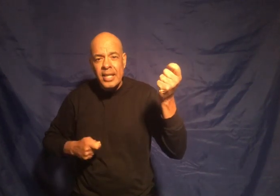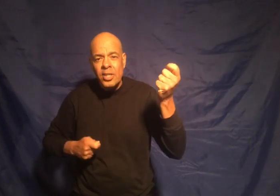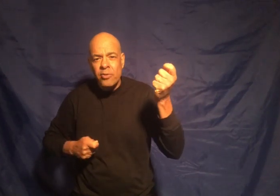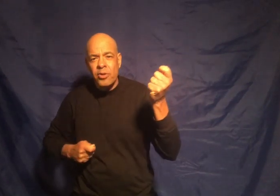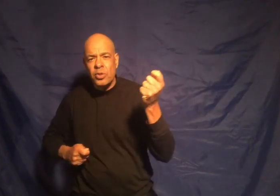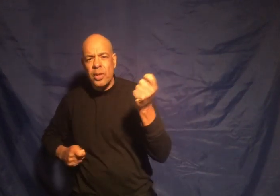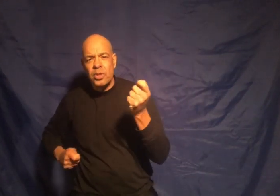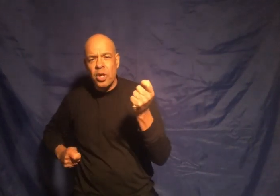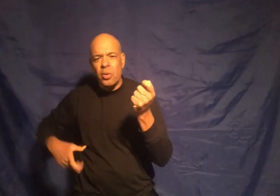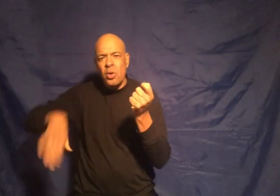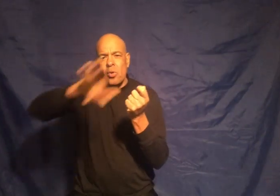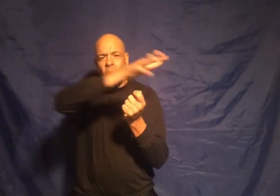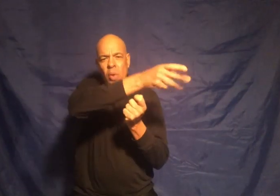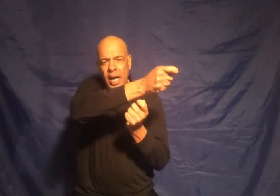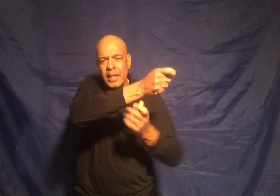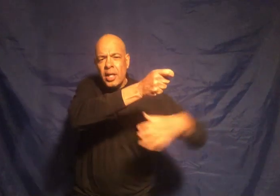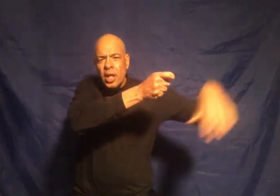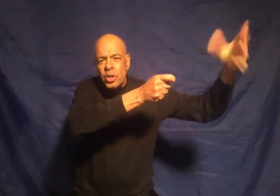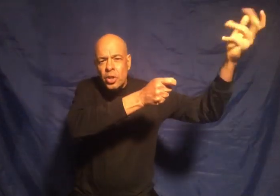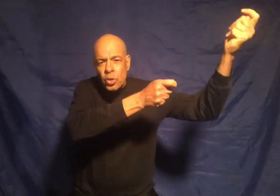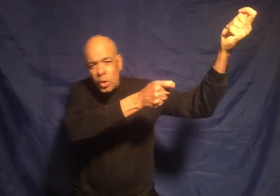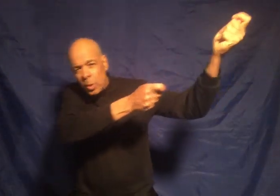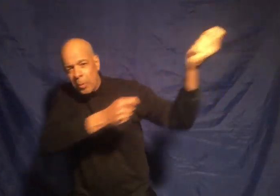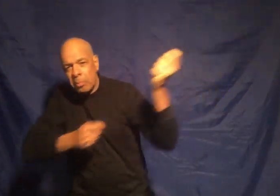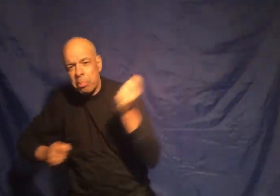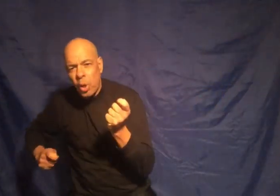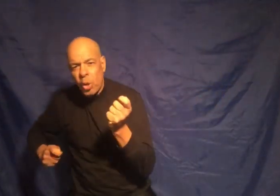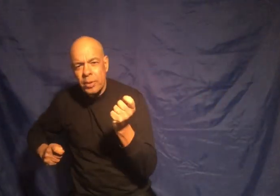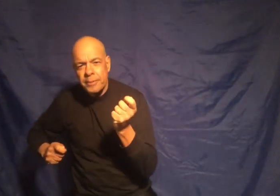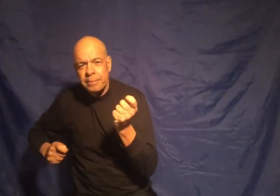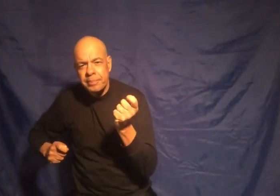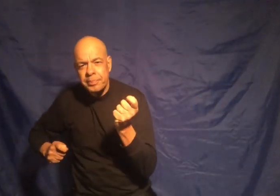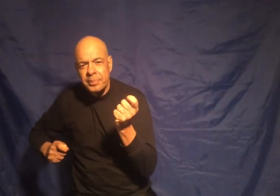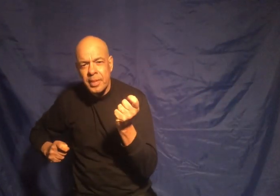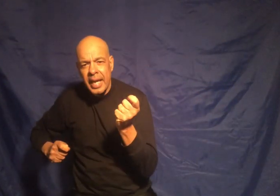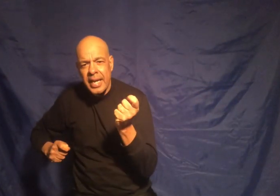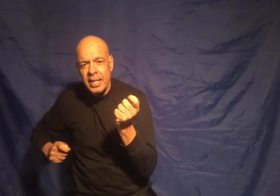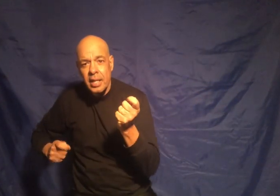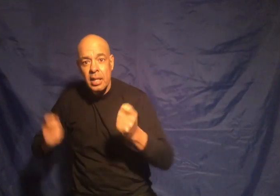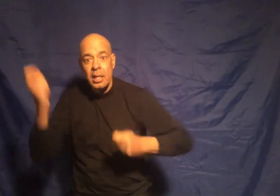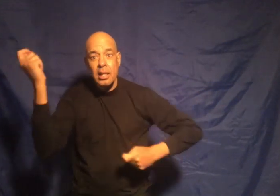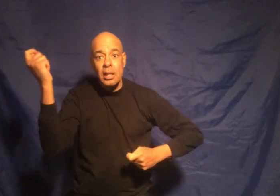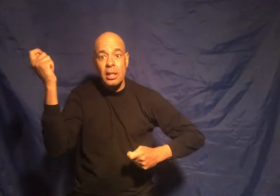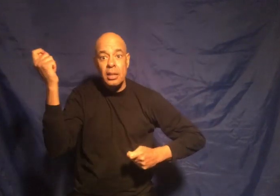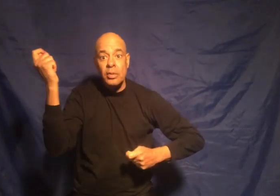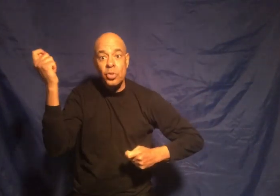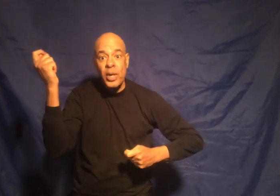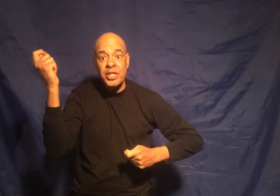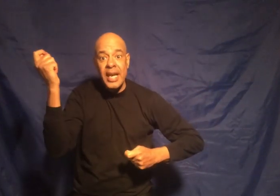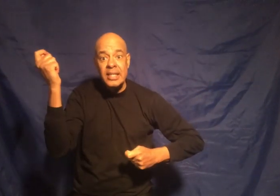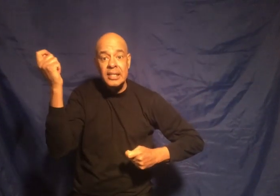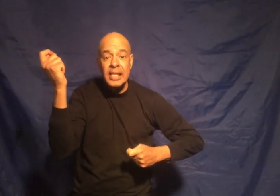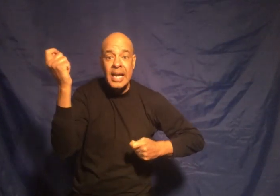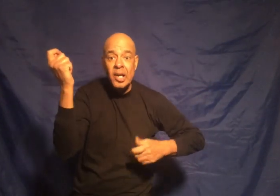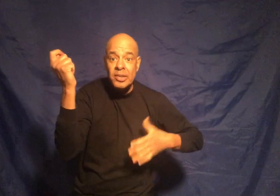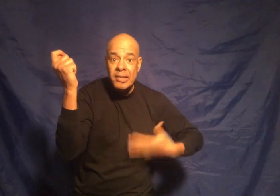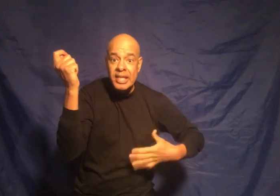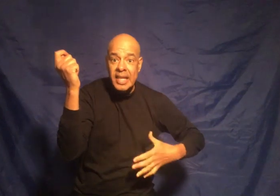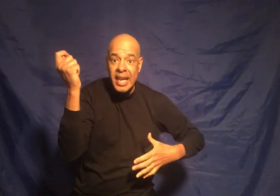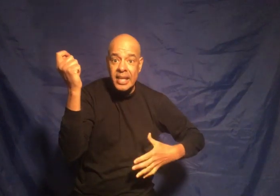is the first one to go one two pull okay switch hands now this hand